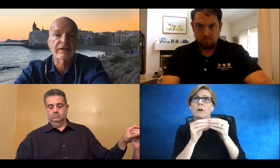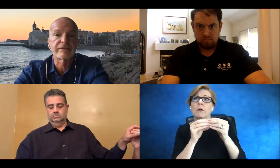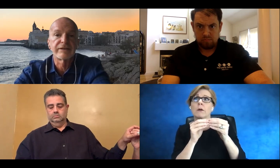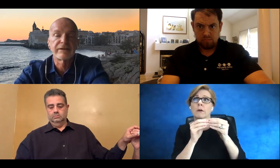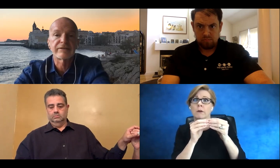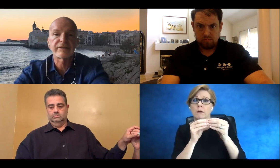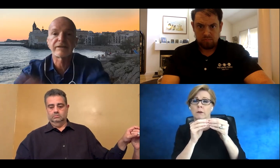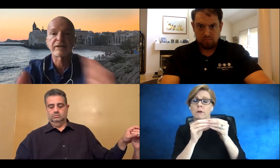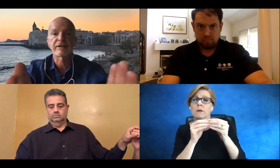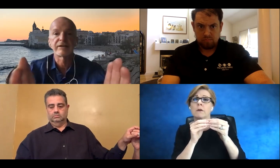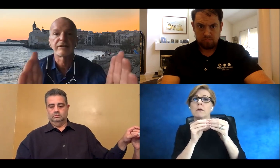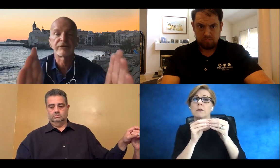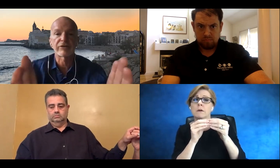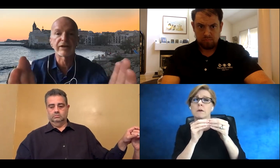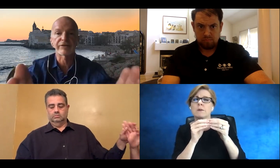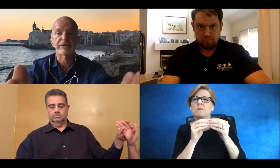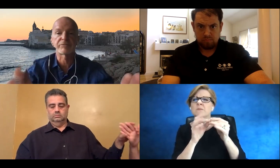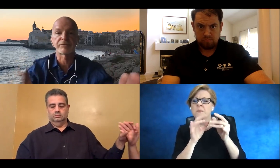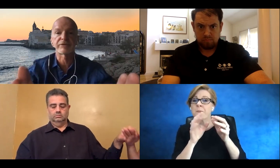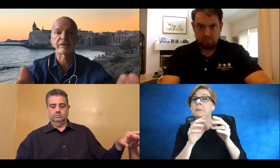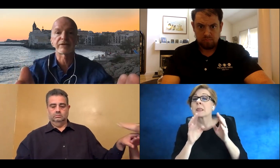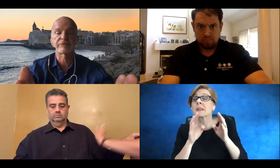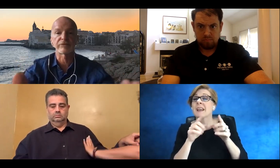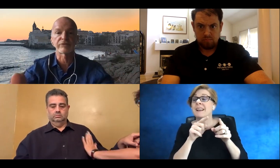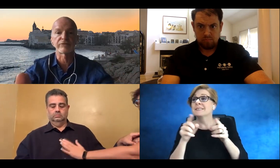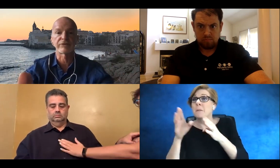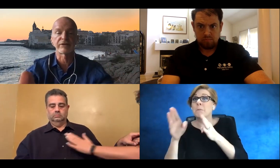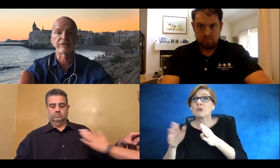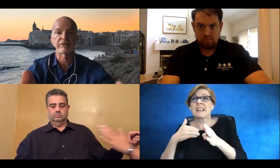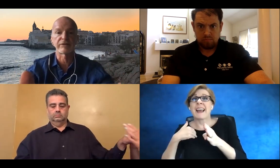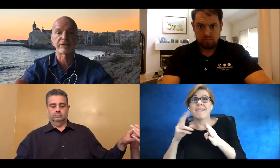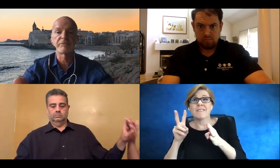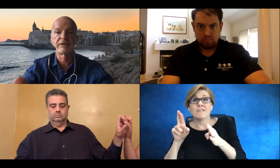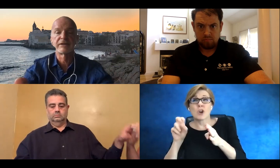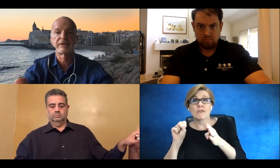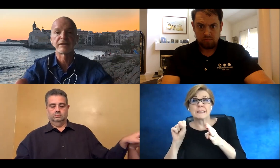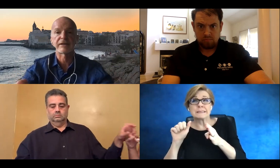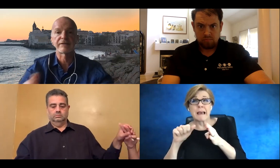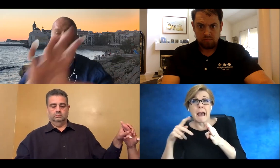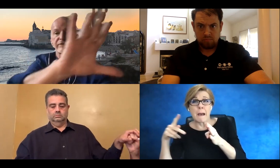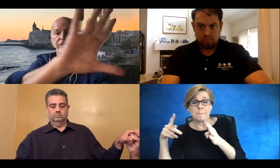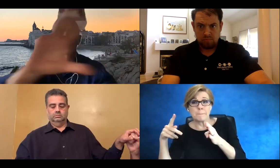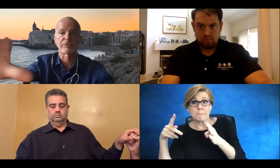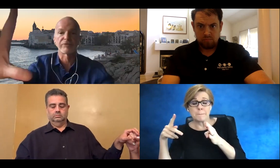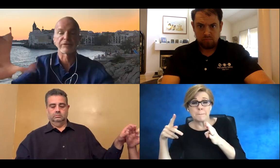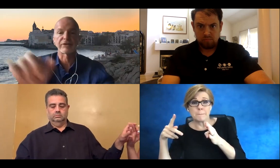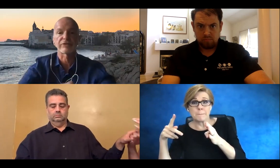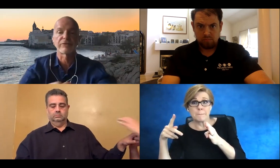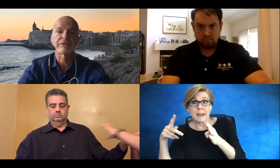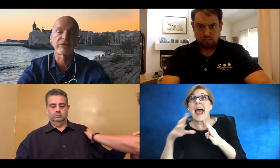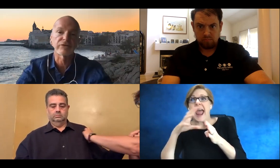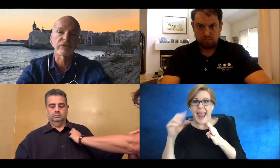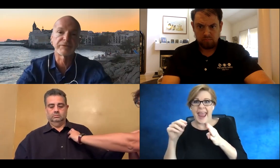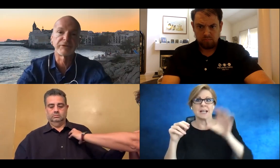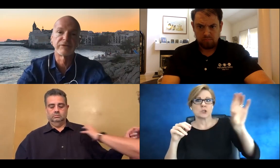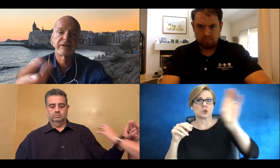had the VRS app in front of him and then the zoom conversation. So